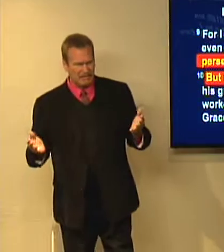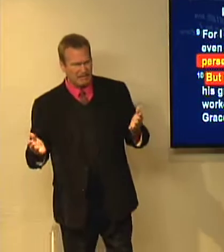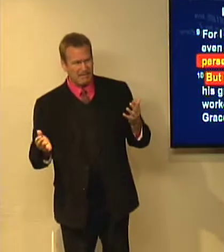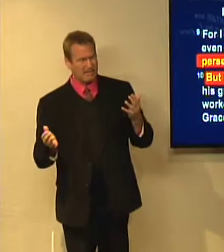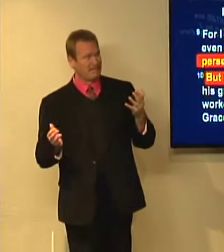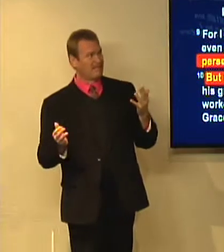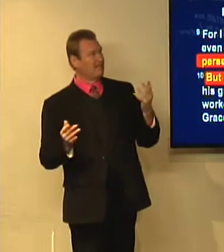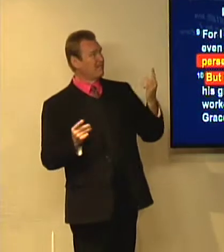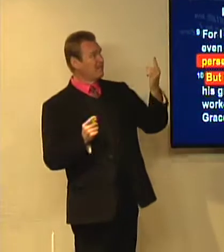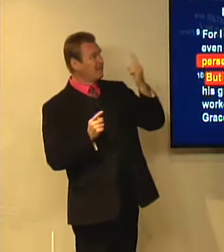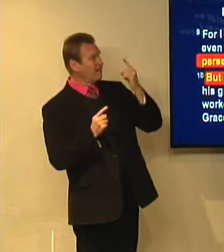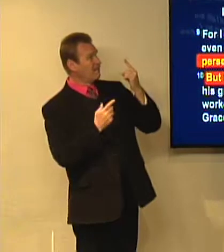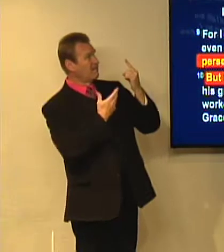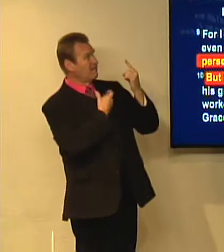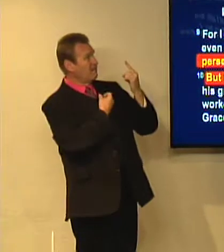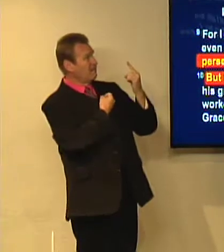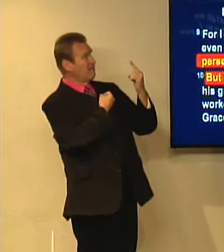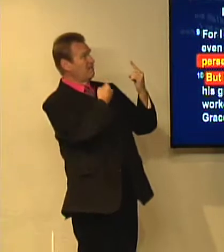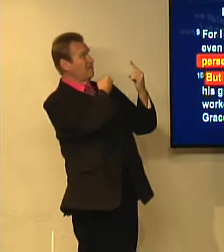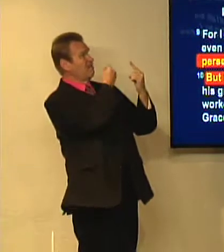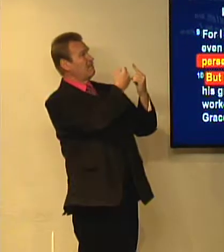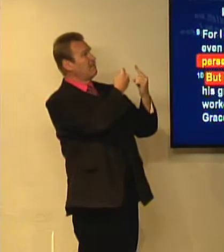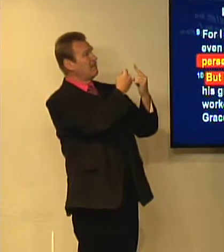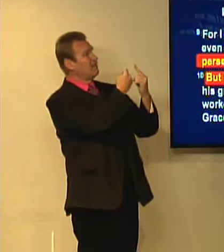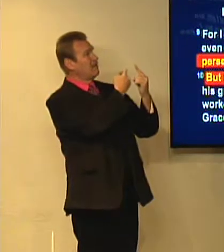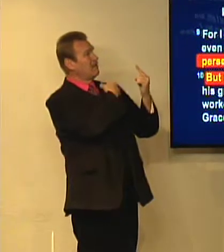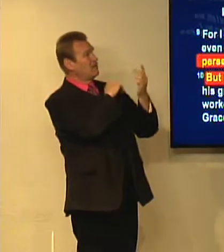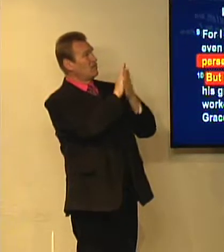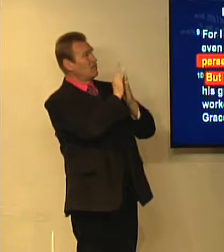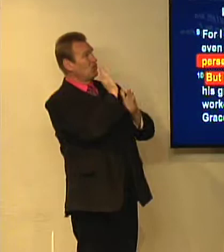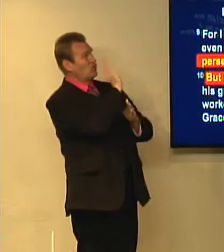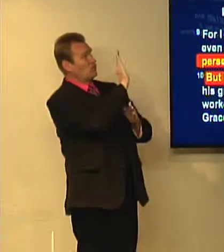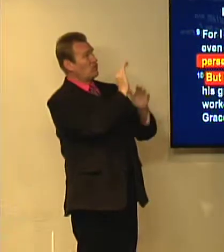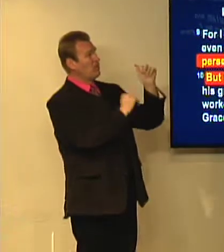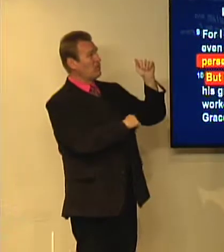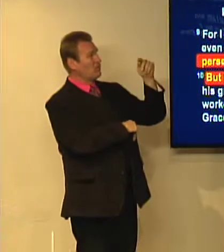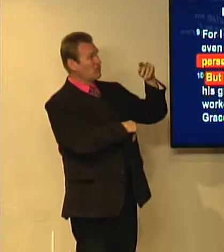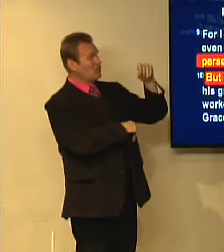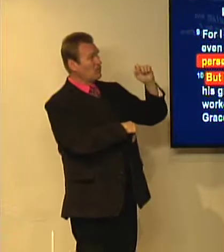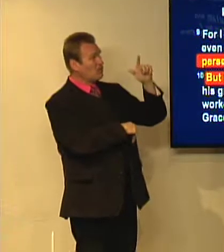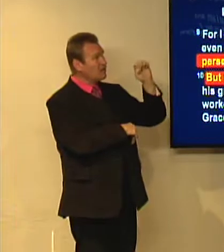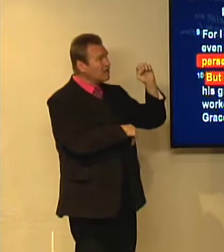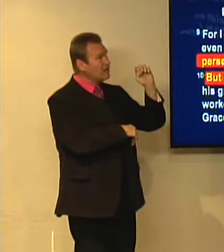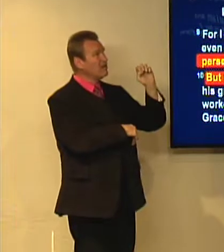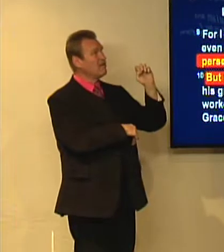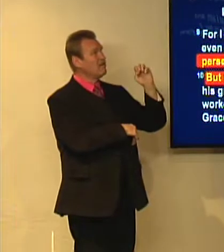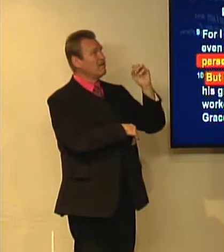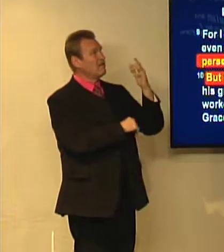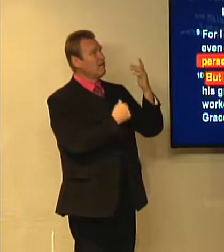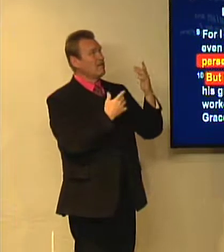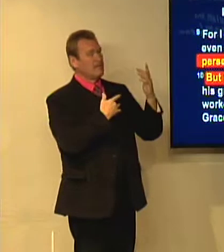No, I'm not unworthy at this. No, I was to preach